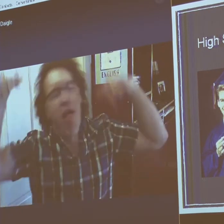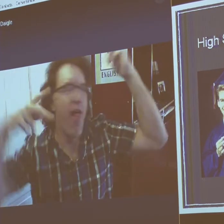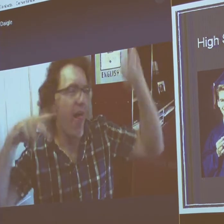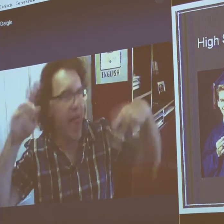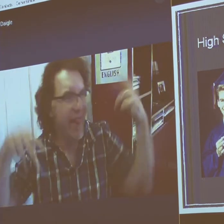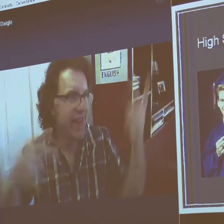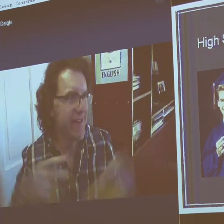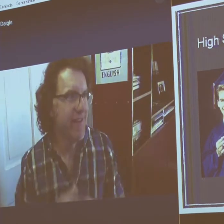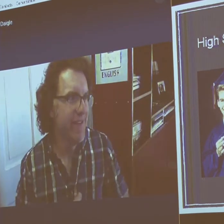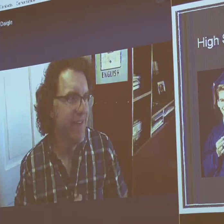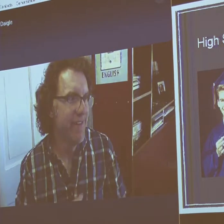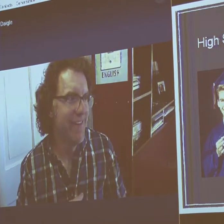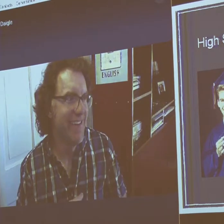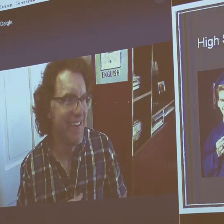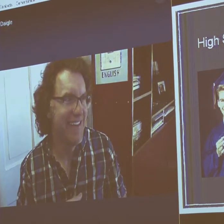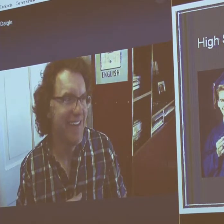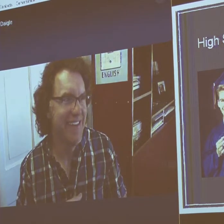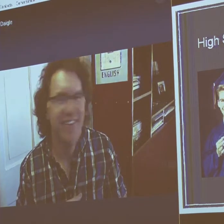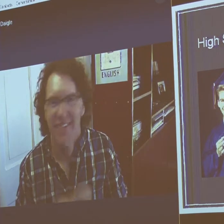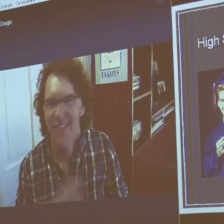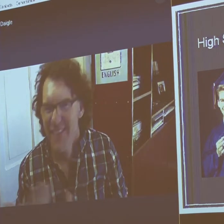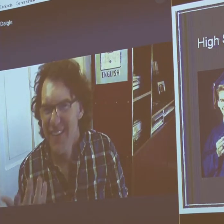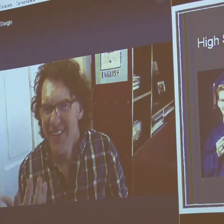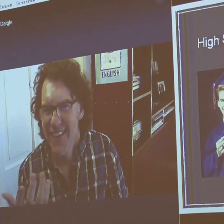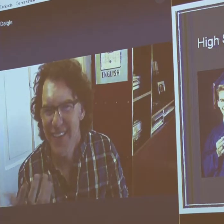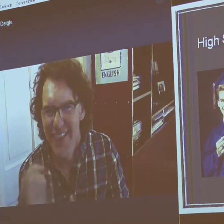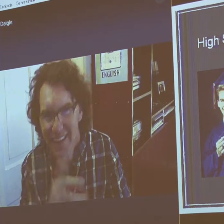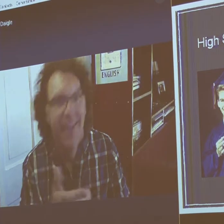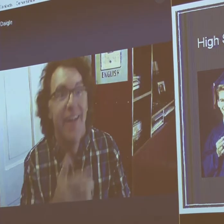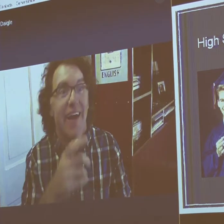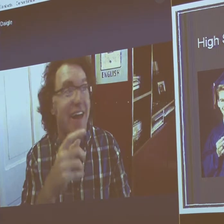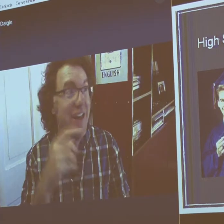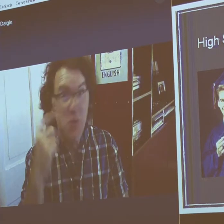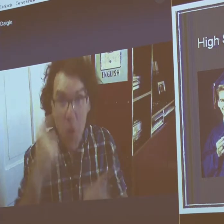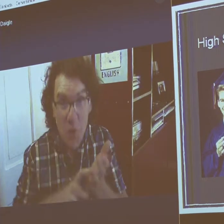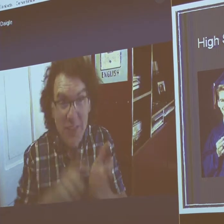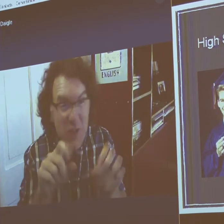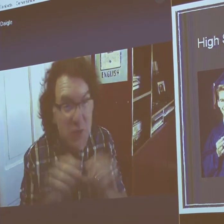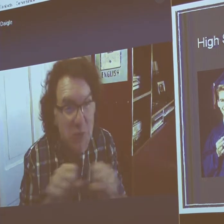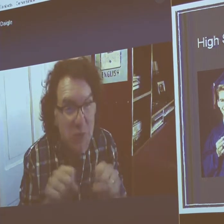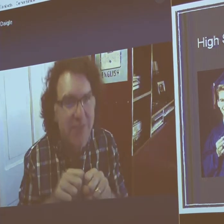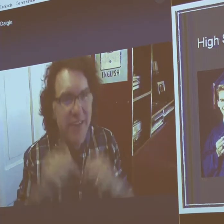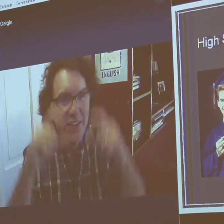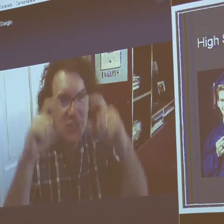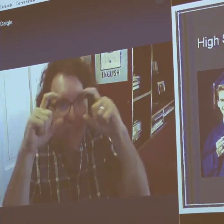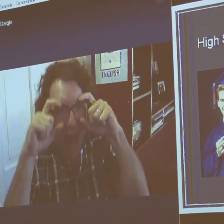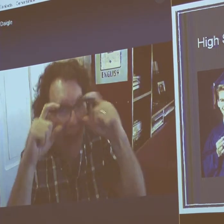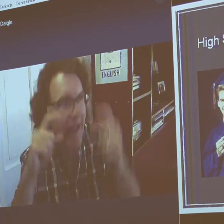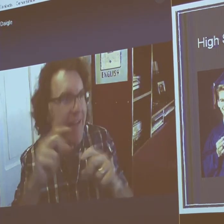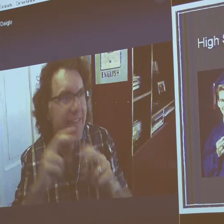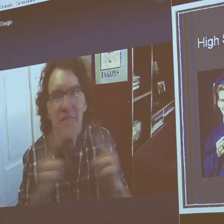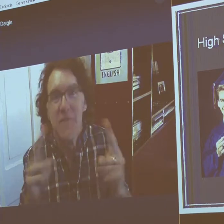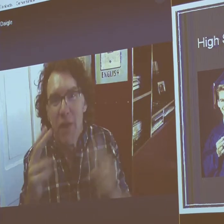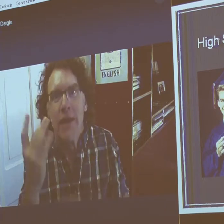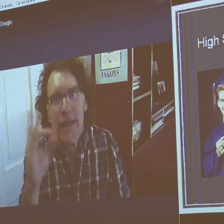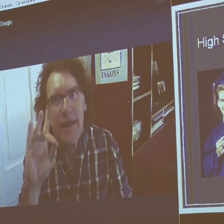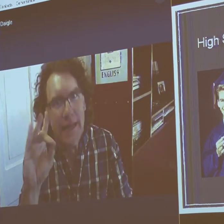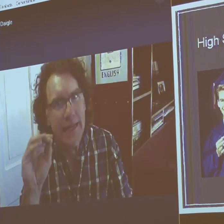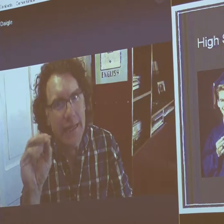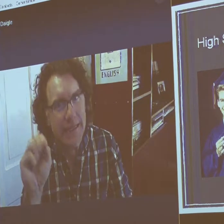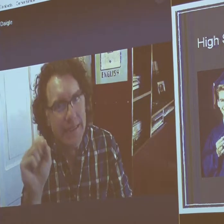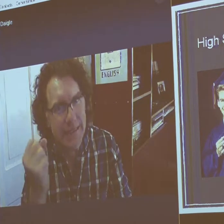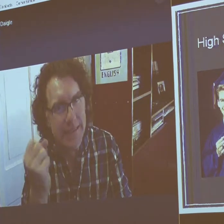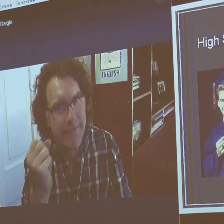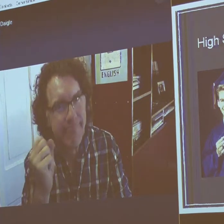was about sitting under a money tree. And the money's falling on him. You notice the shoes